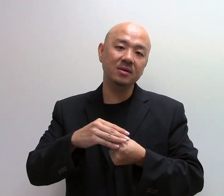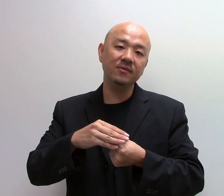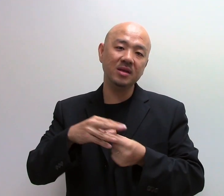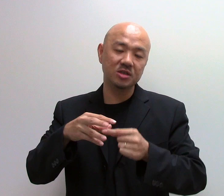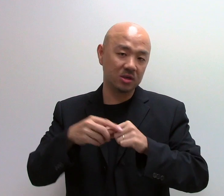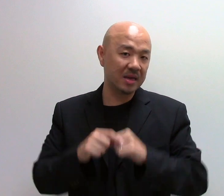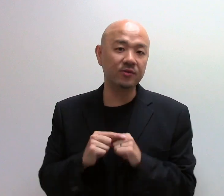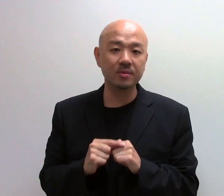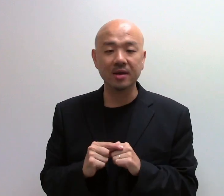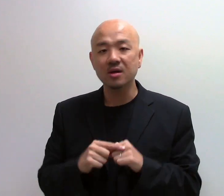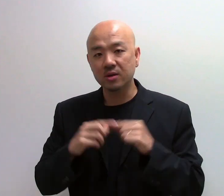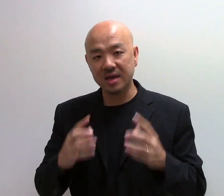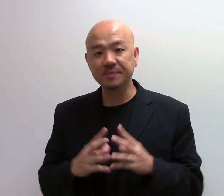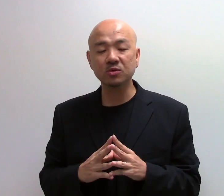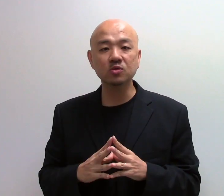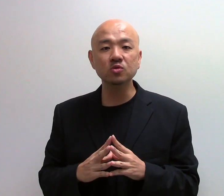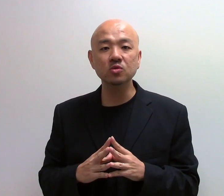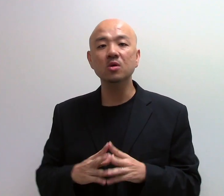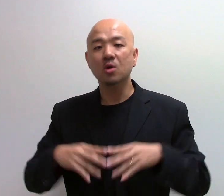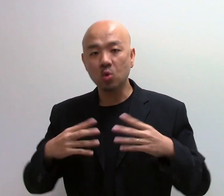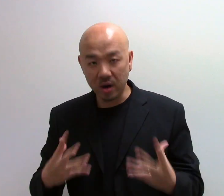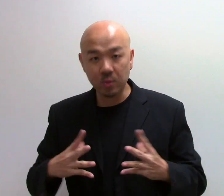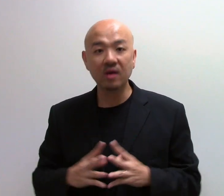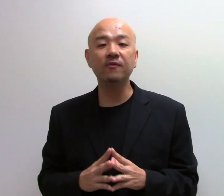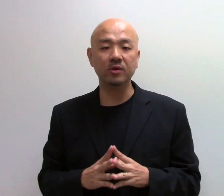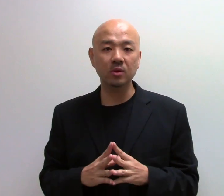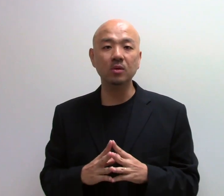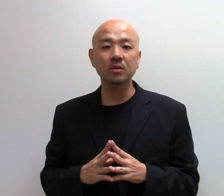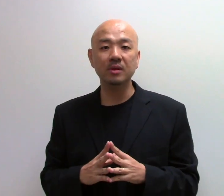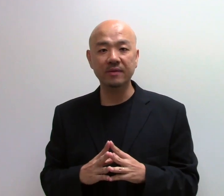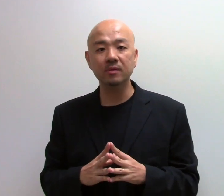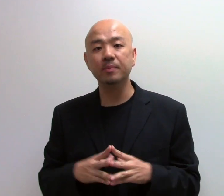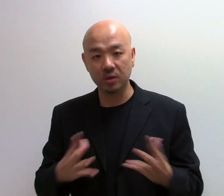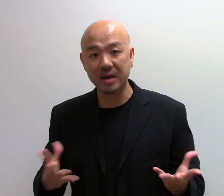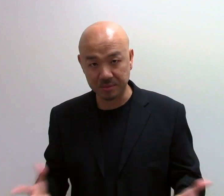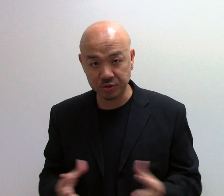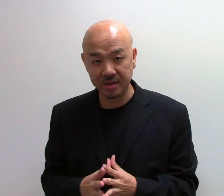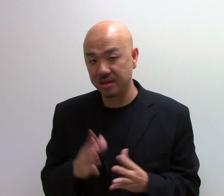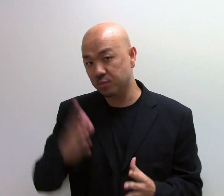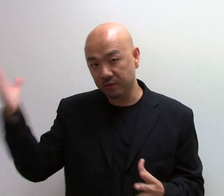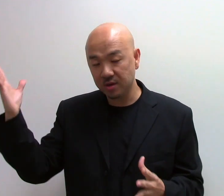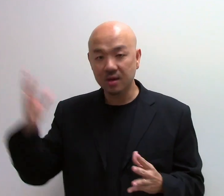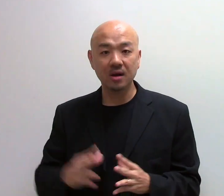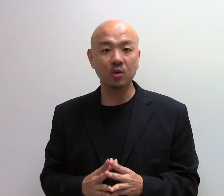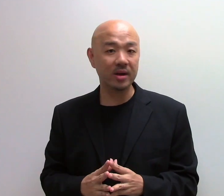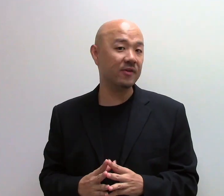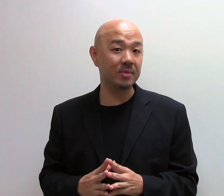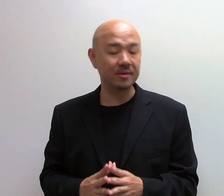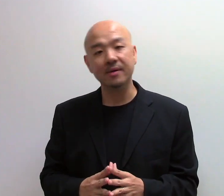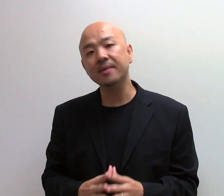even in a short time frame, right? You can expect to do quite well for your O-level pure chemistry and improve quite a fair bit, alright?